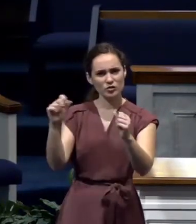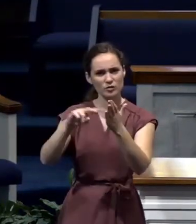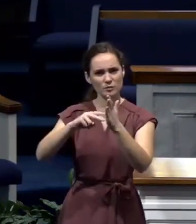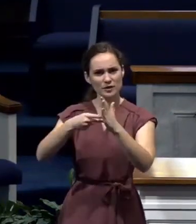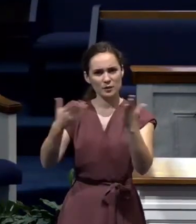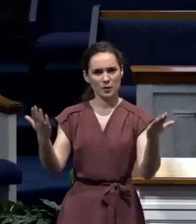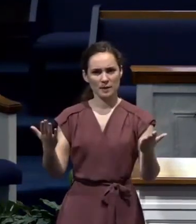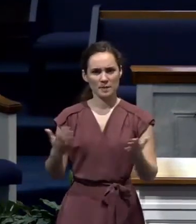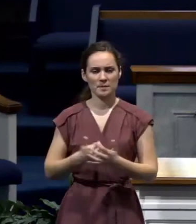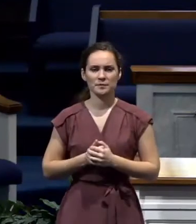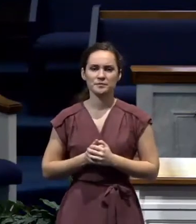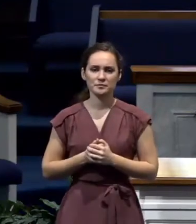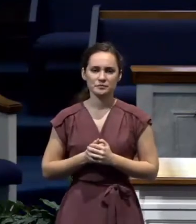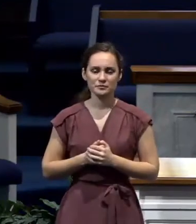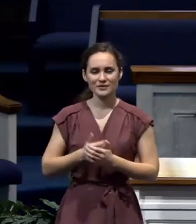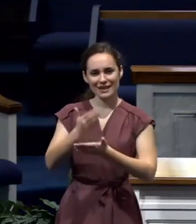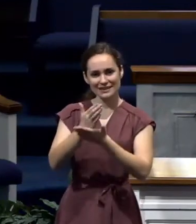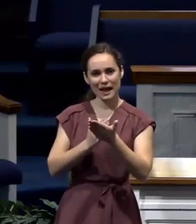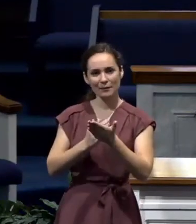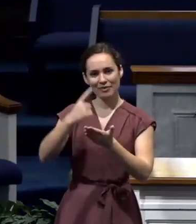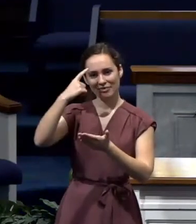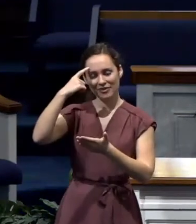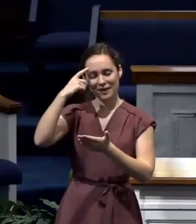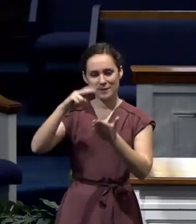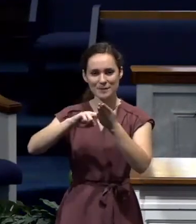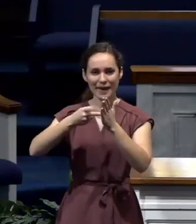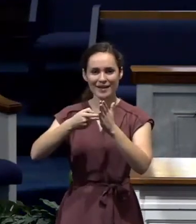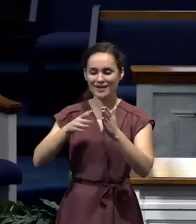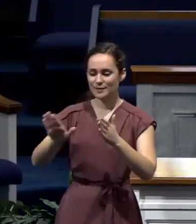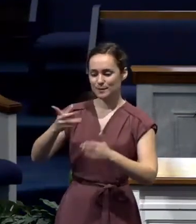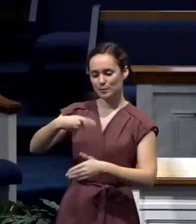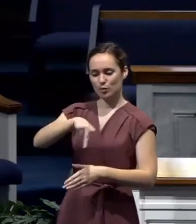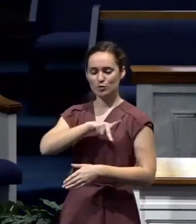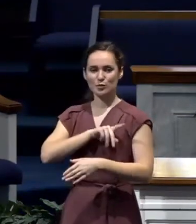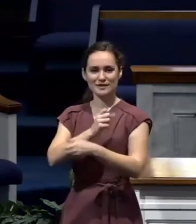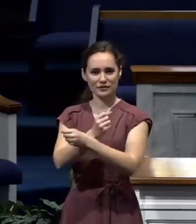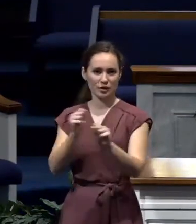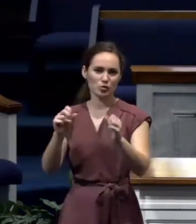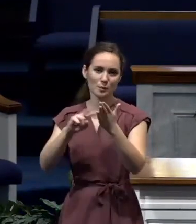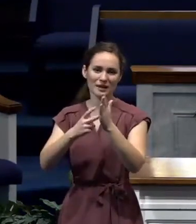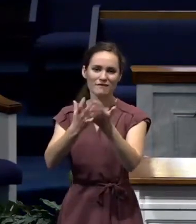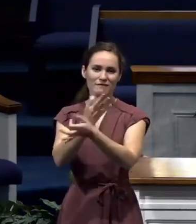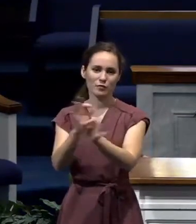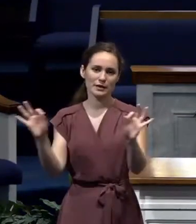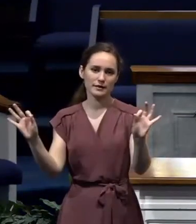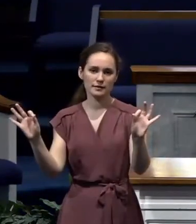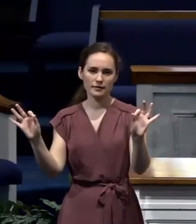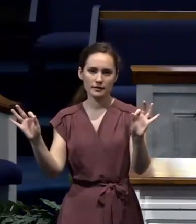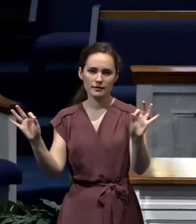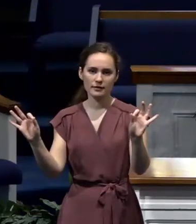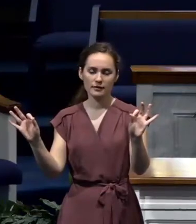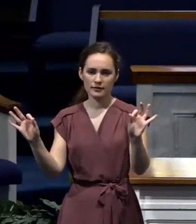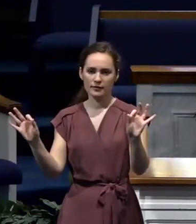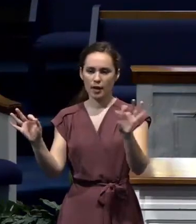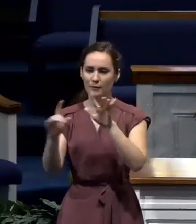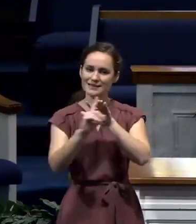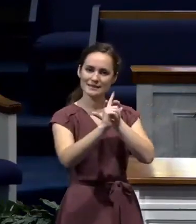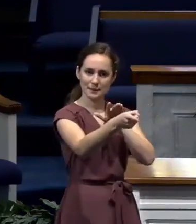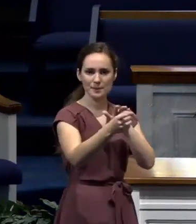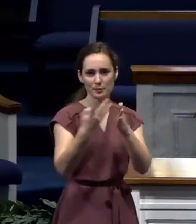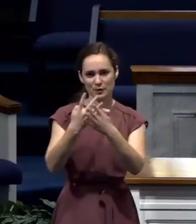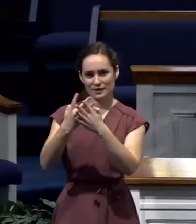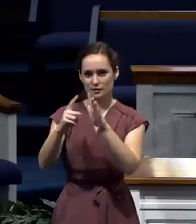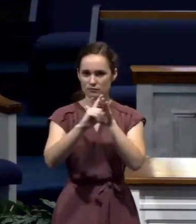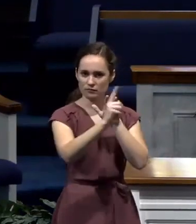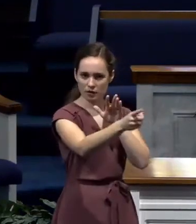There are several views on this. Some think he's talking about his personal salvation, that he'll later be delivered. He won't die. But I don't think Paul's really concerned